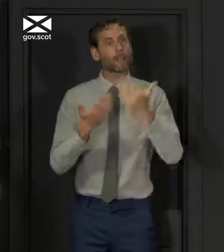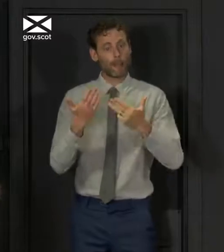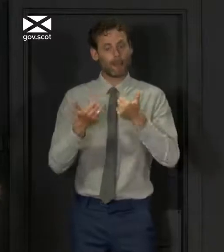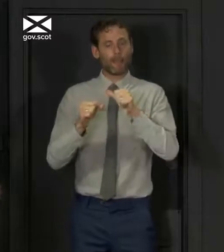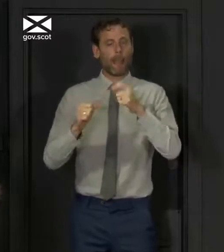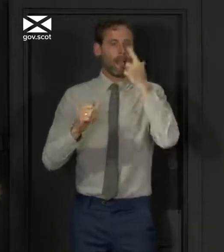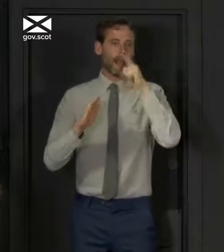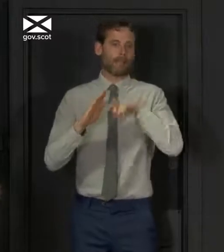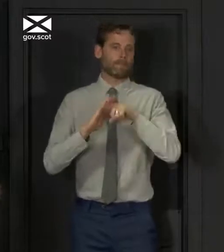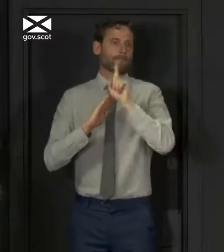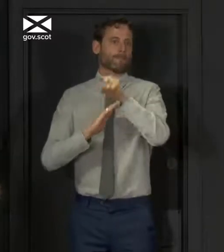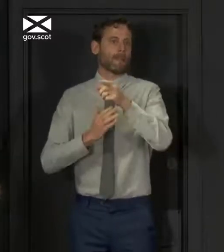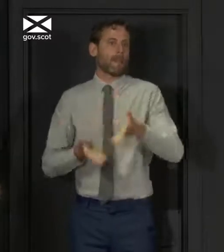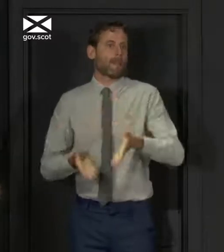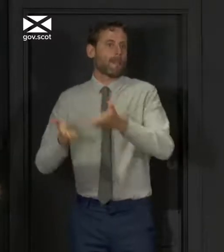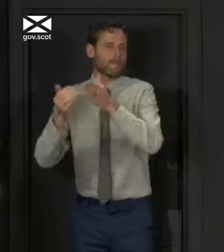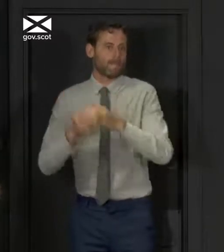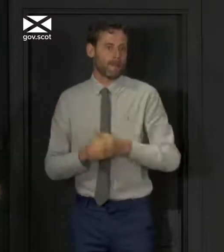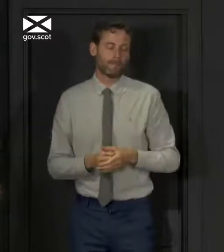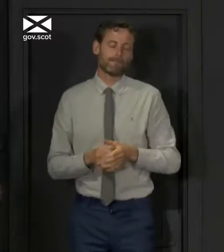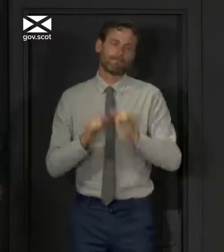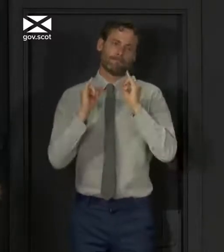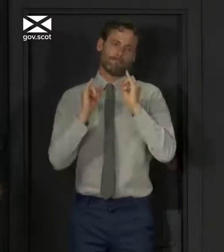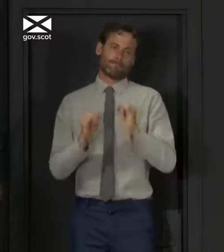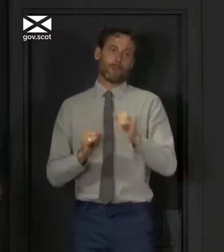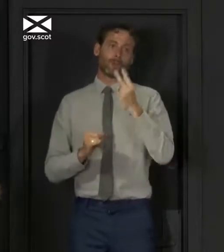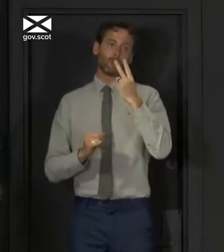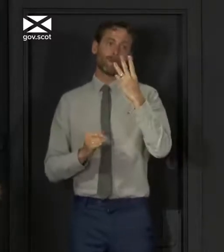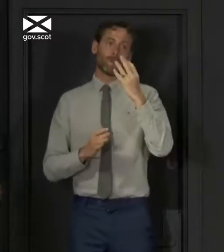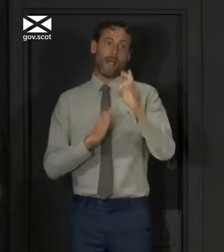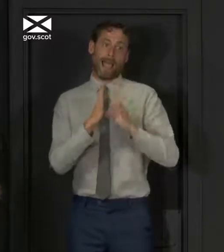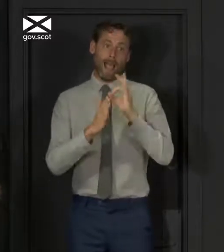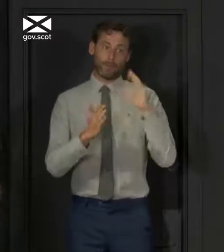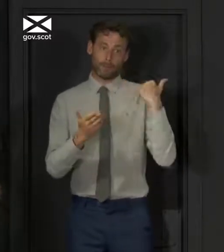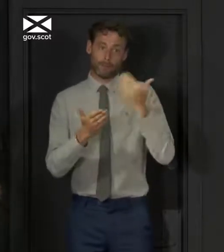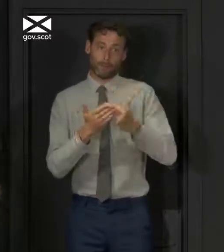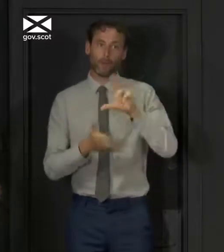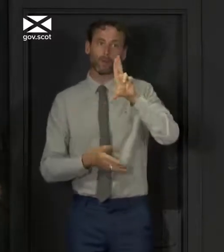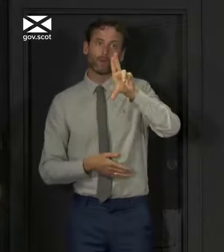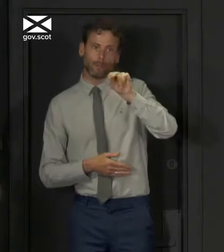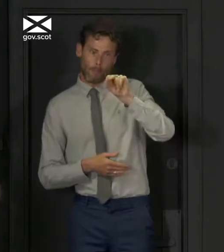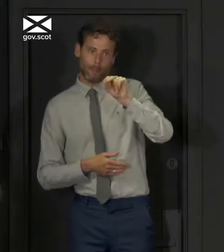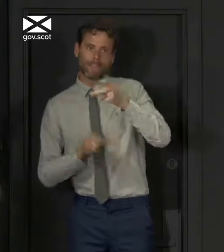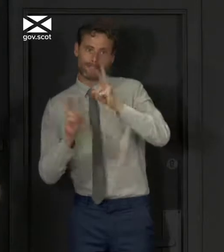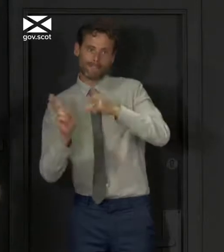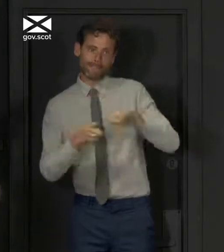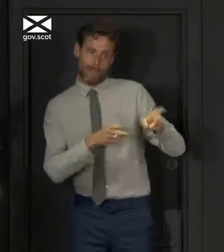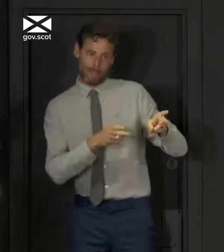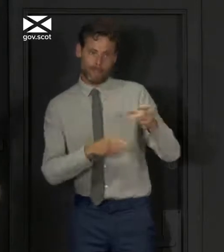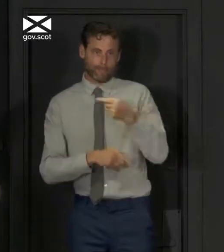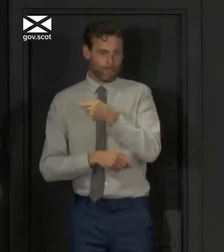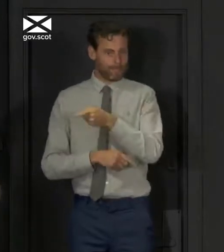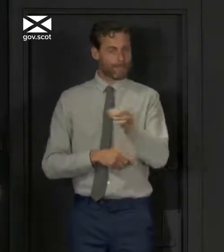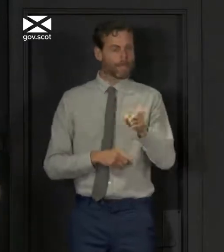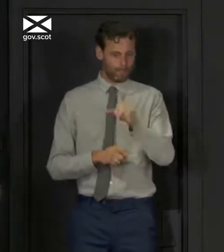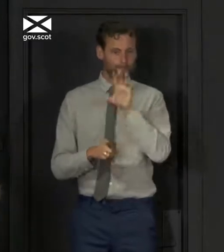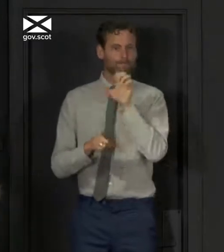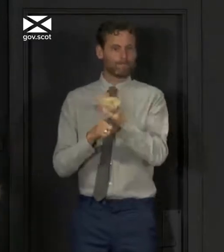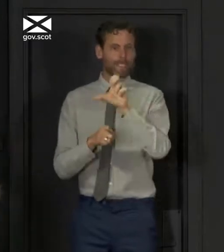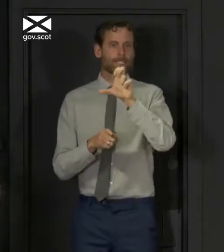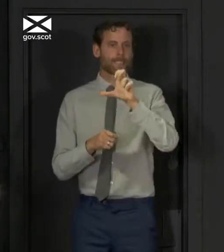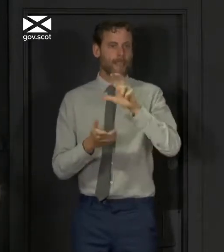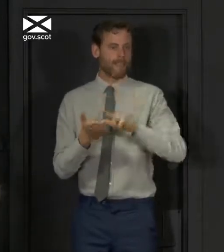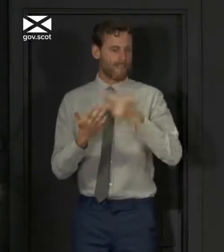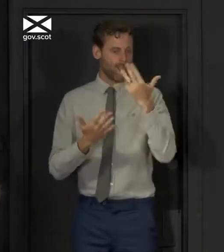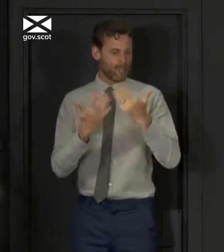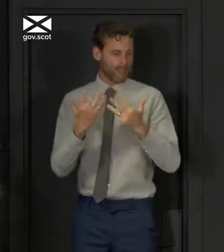able to leave hospital. Unfortunately, though, in the past 24 hours, 12 deaths have been registered of patients who had been confirmed through